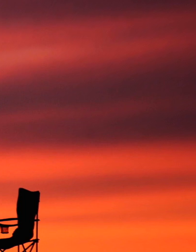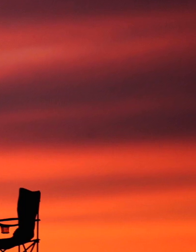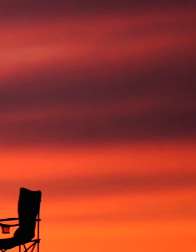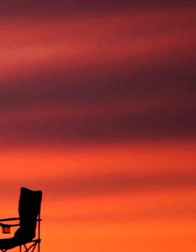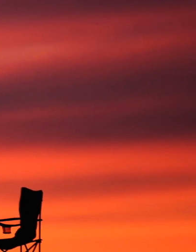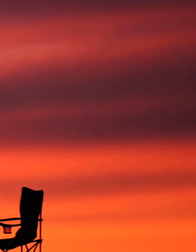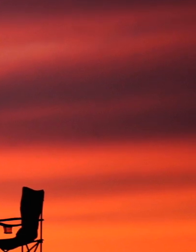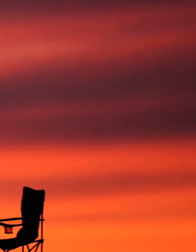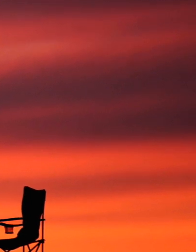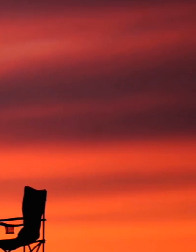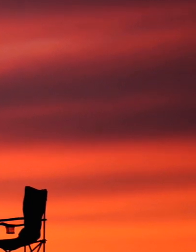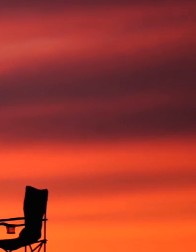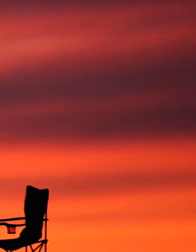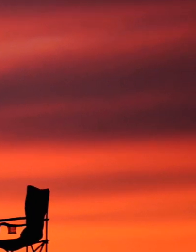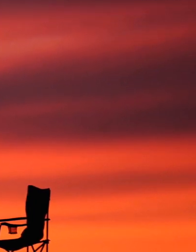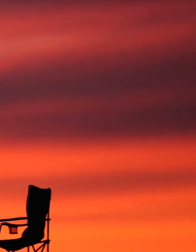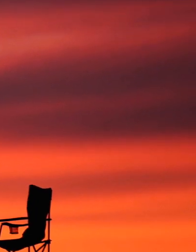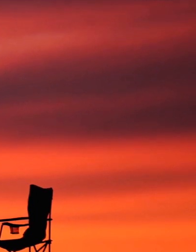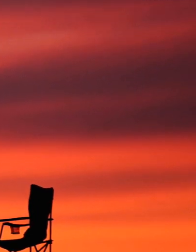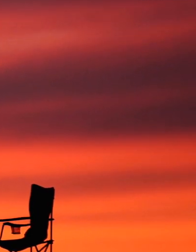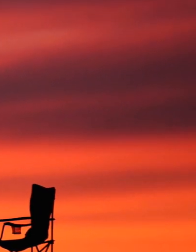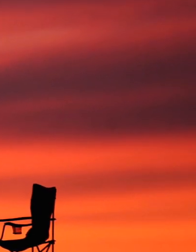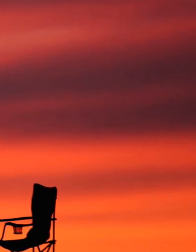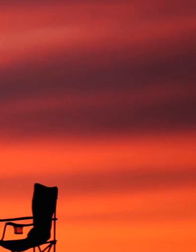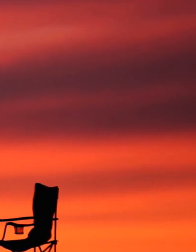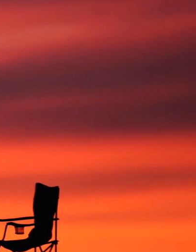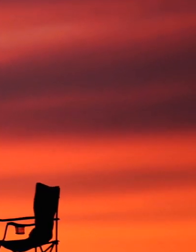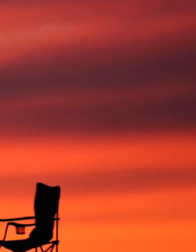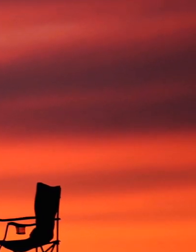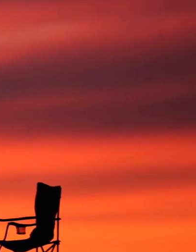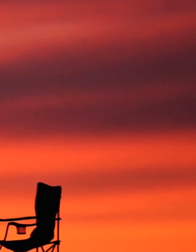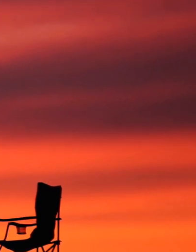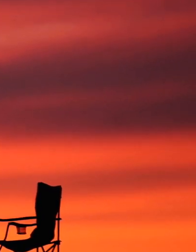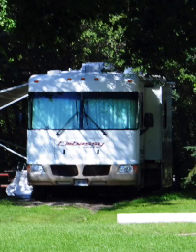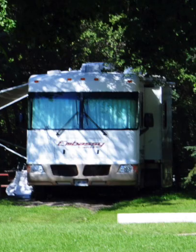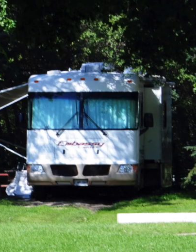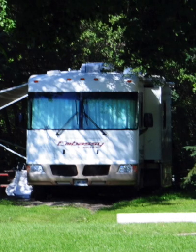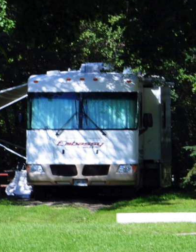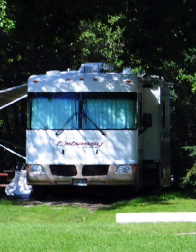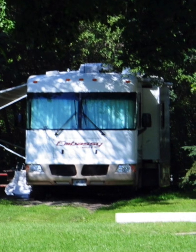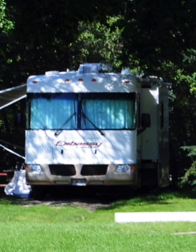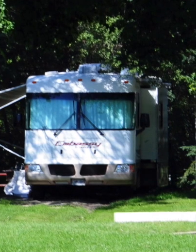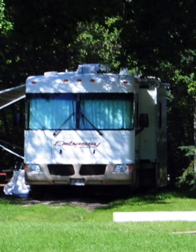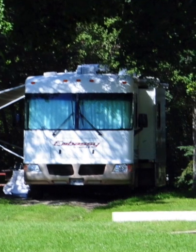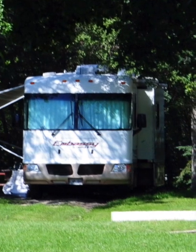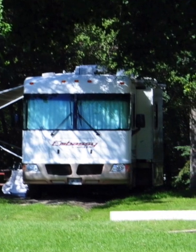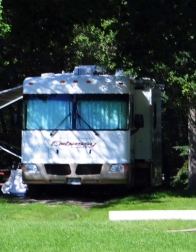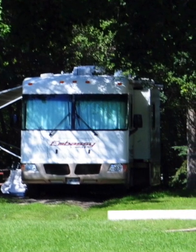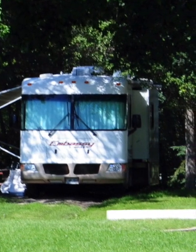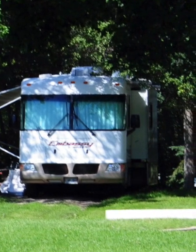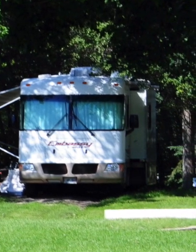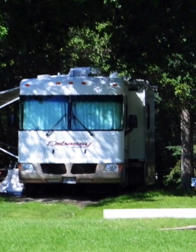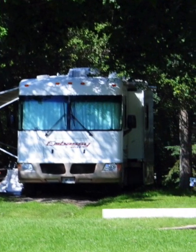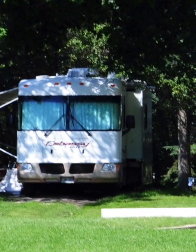in Stage 1 of Relaunch as early as May 14, as long as they follow appropriate guidance.